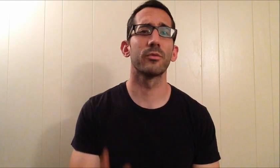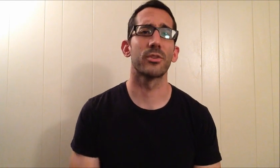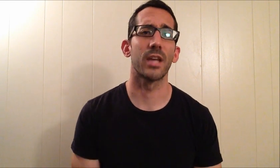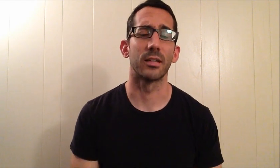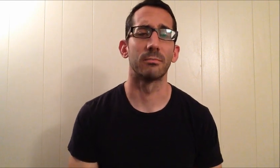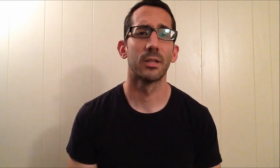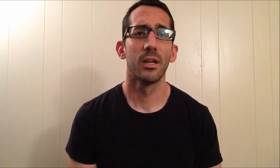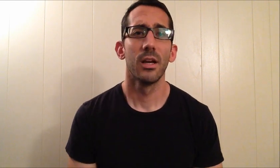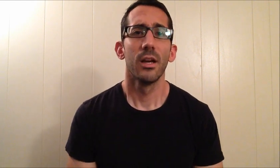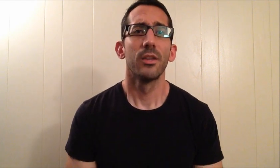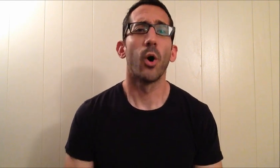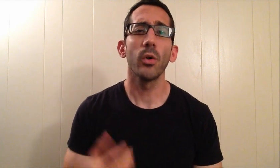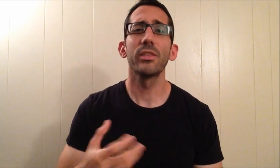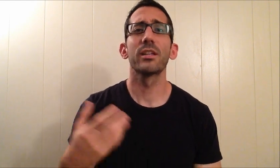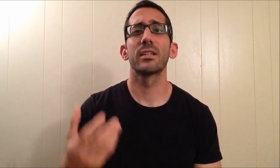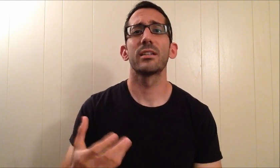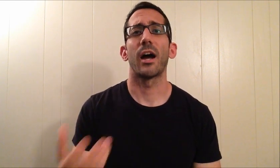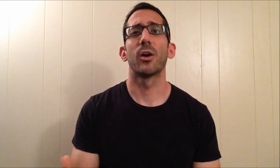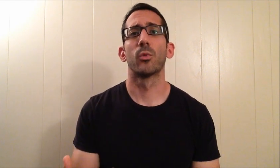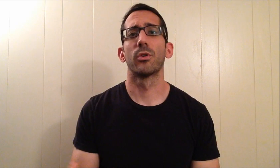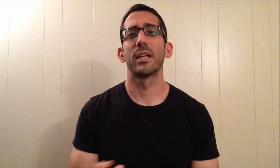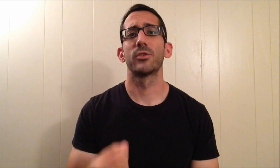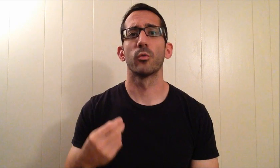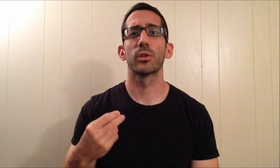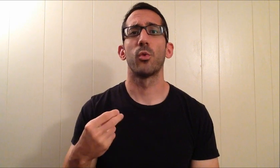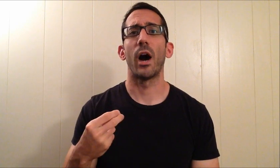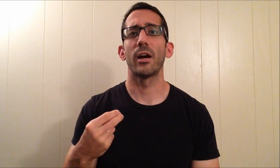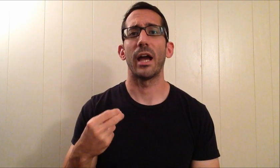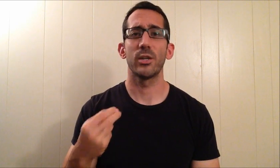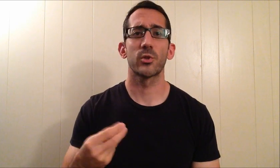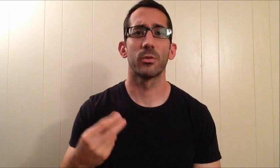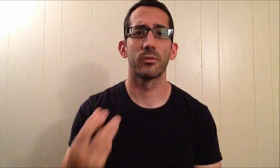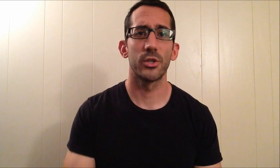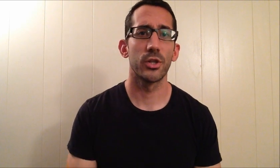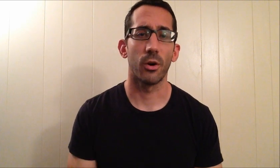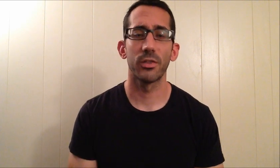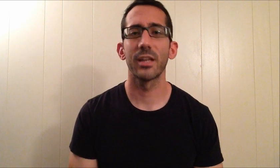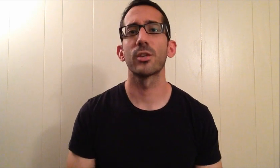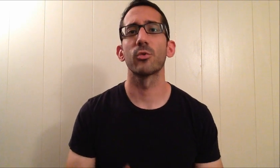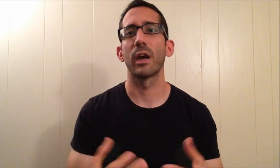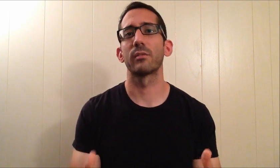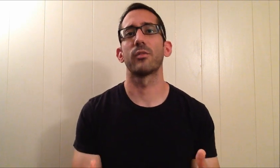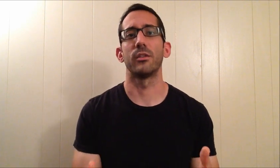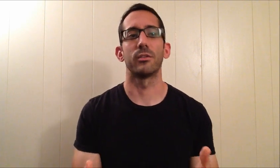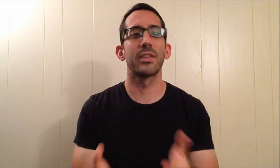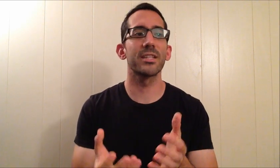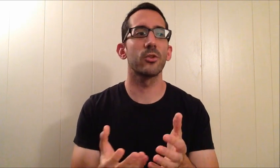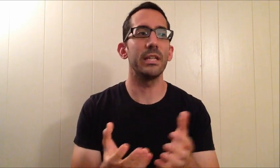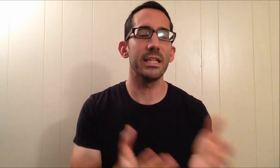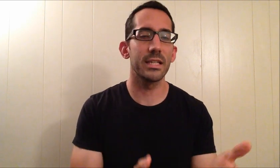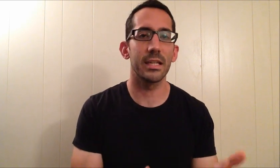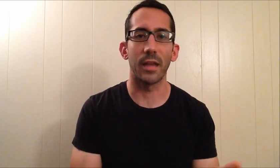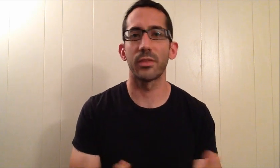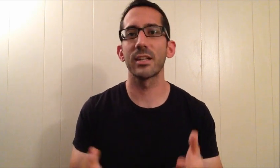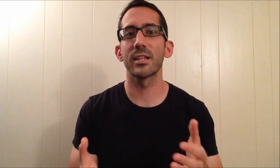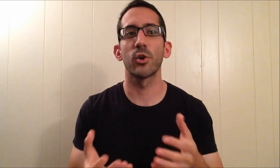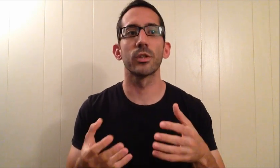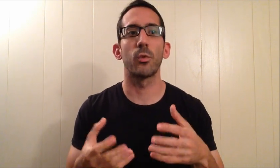real for a second. The only things in the entire world that don't require any sort of vision are things that are right in front of you. Things that are easy to get. Things that don't